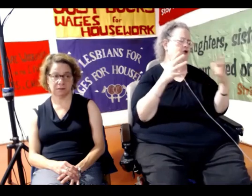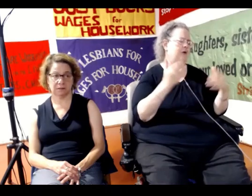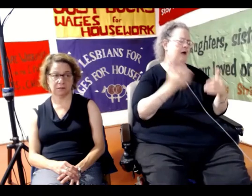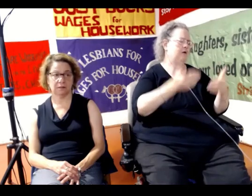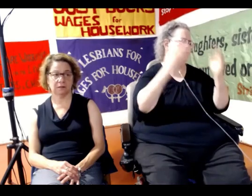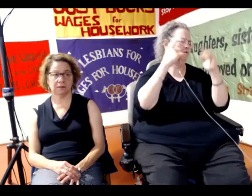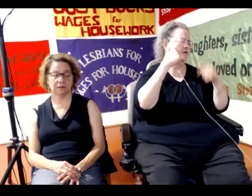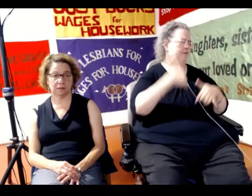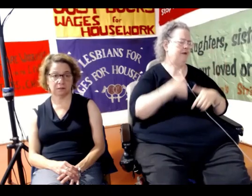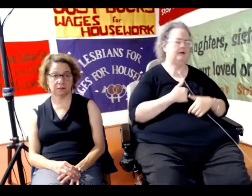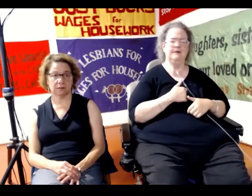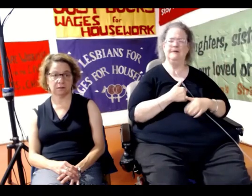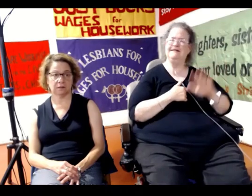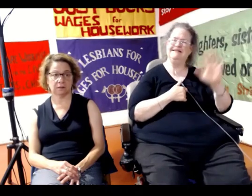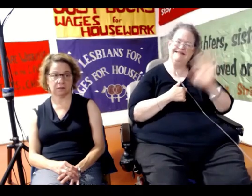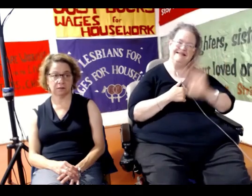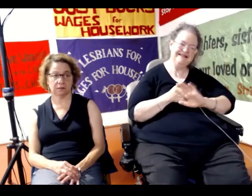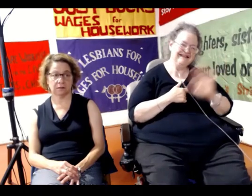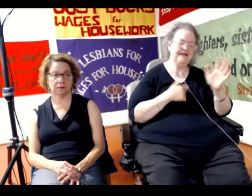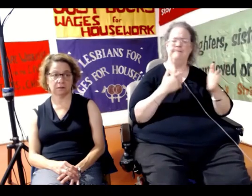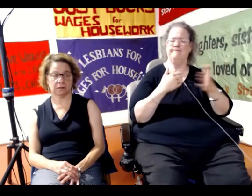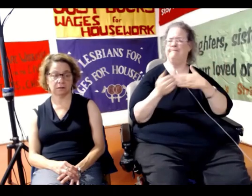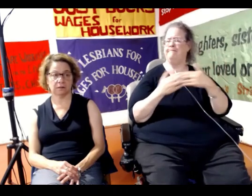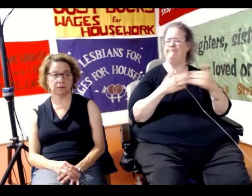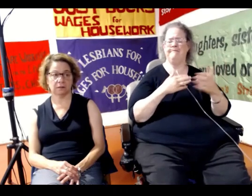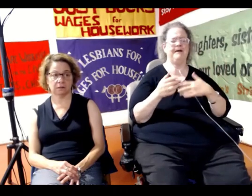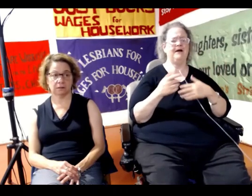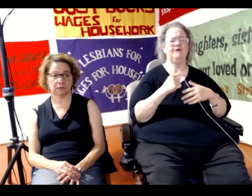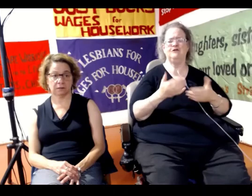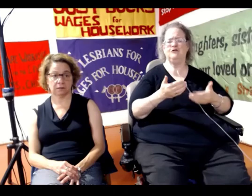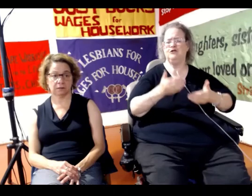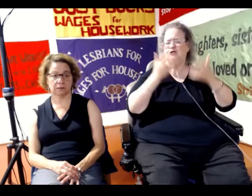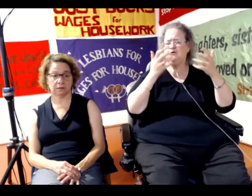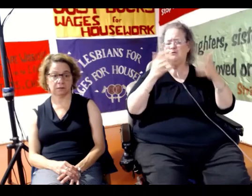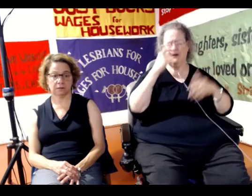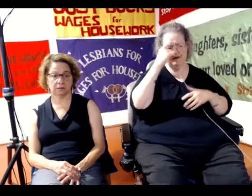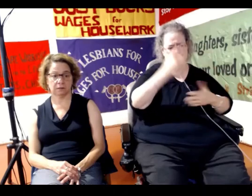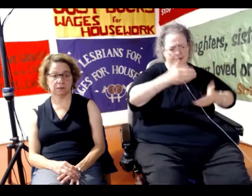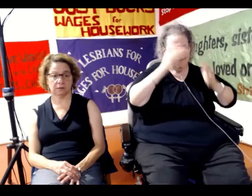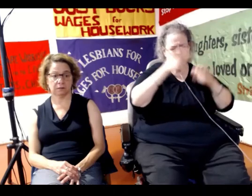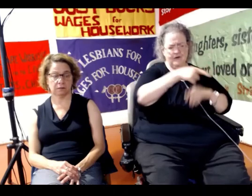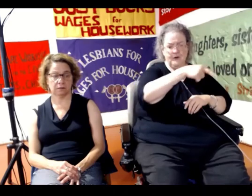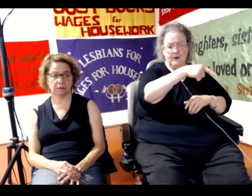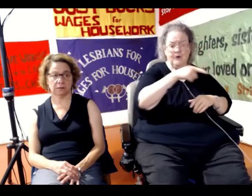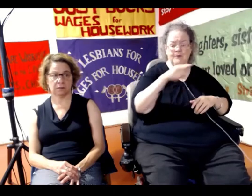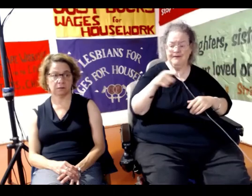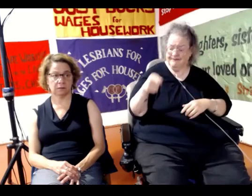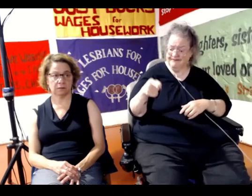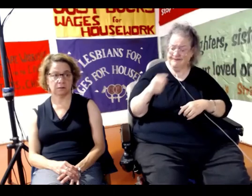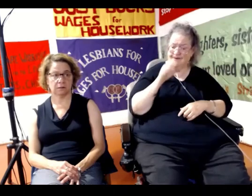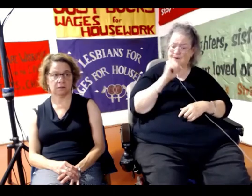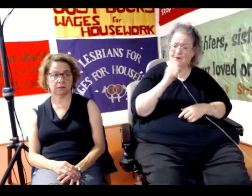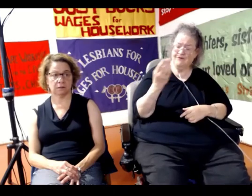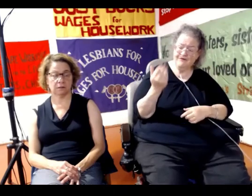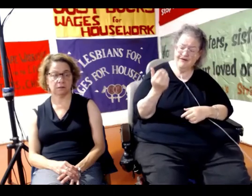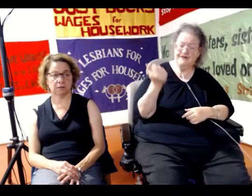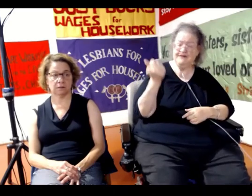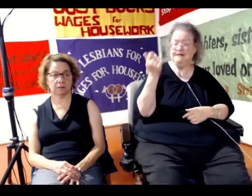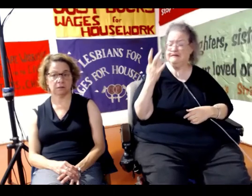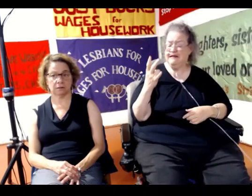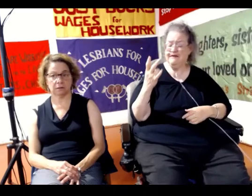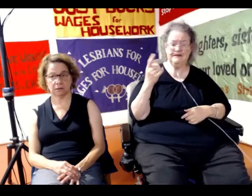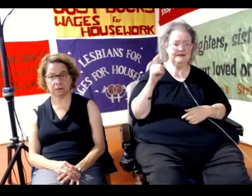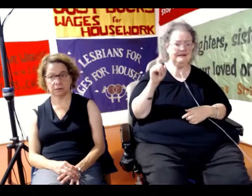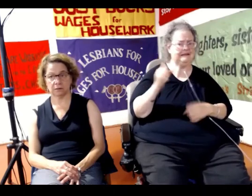somebody come in, even if it's too much for this young, often traumatized parent. The